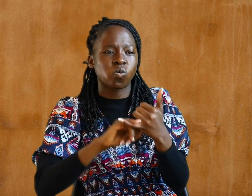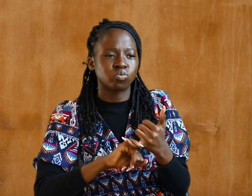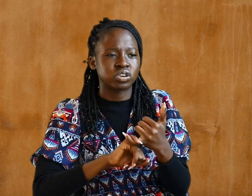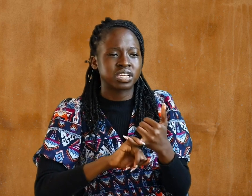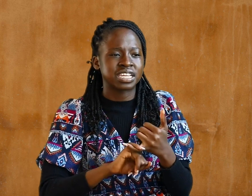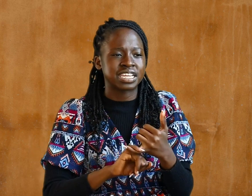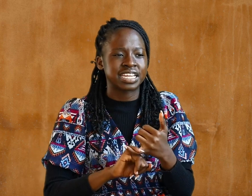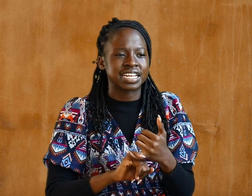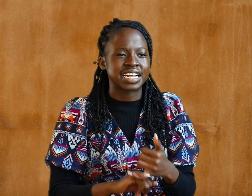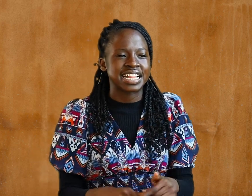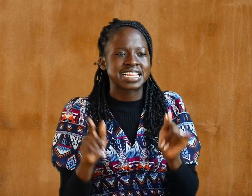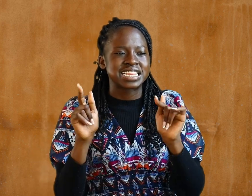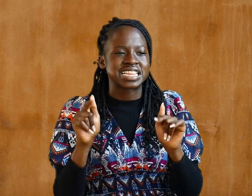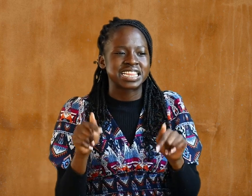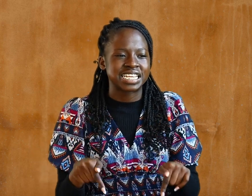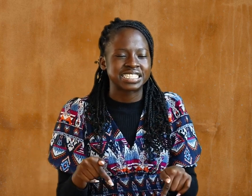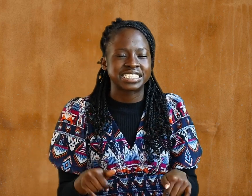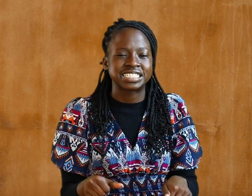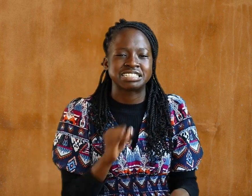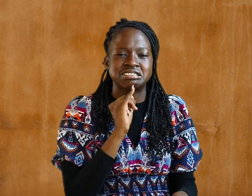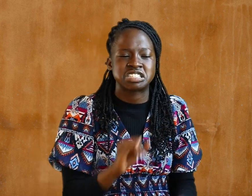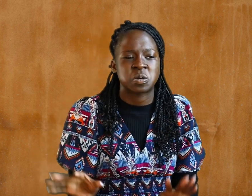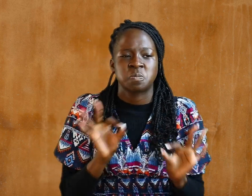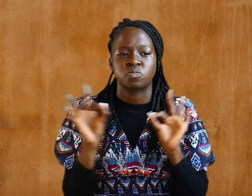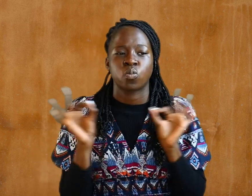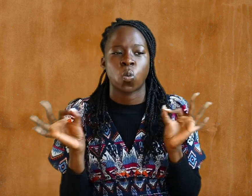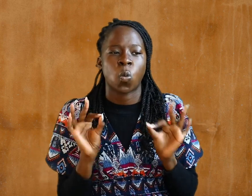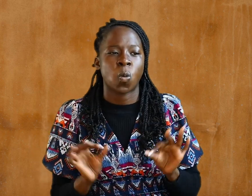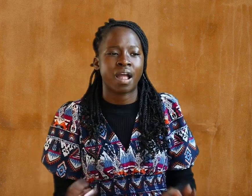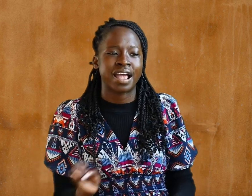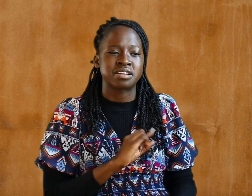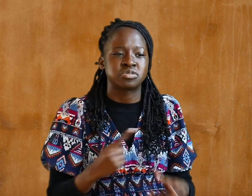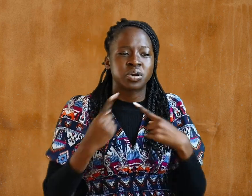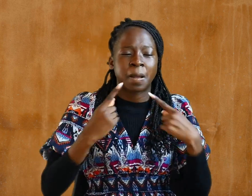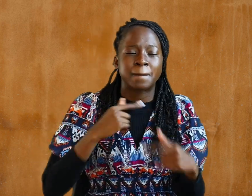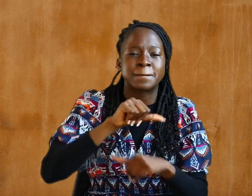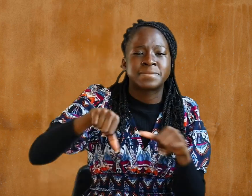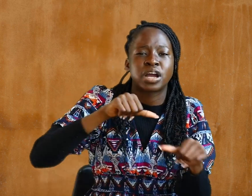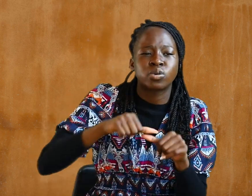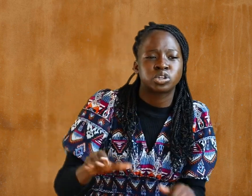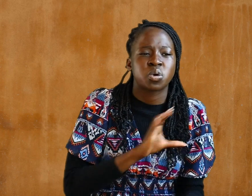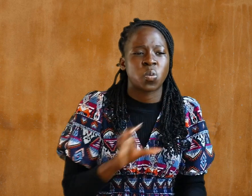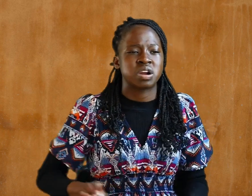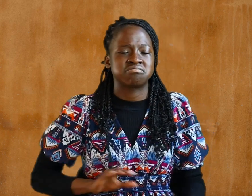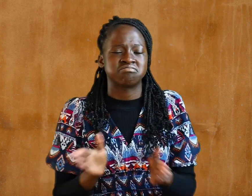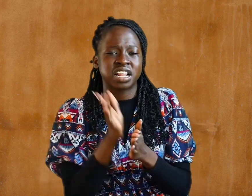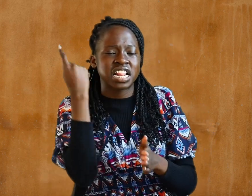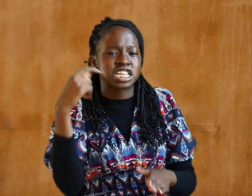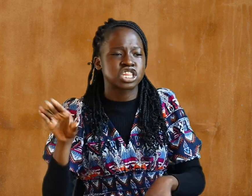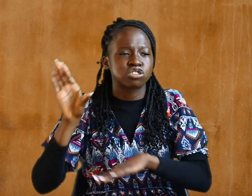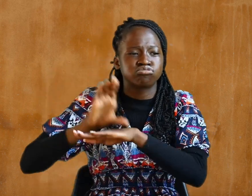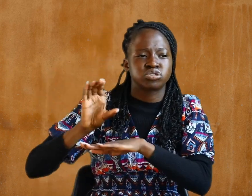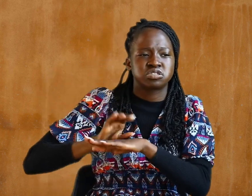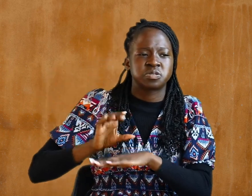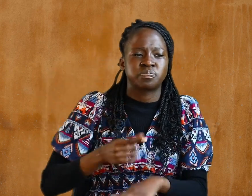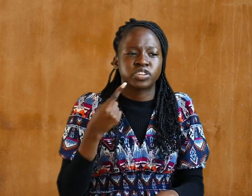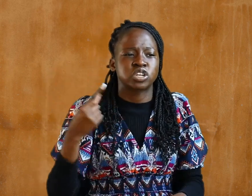about Christ and the church. each one of you also must